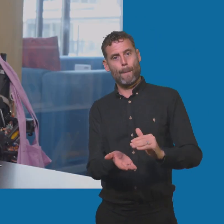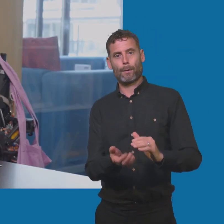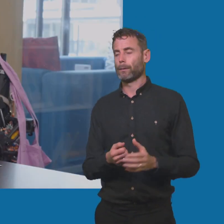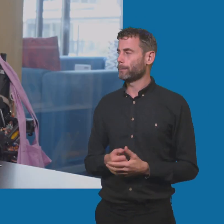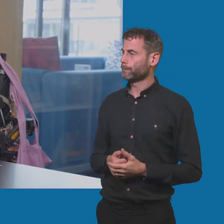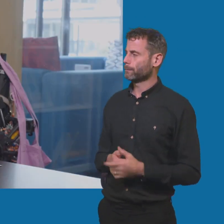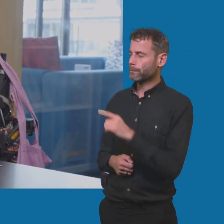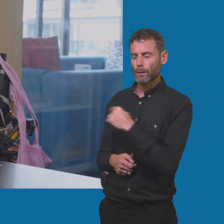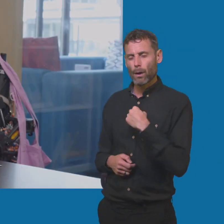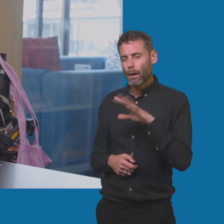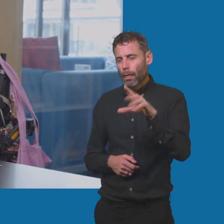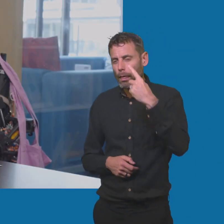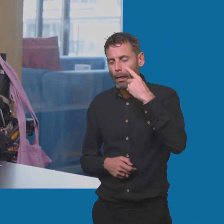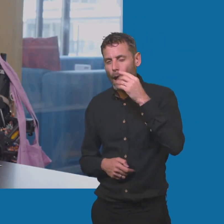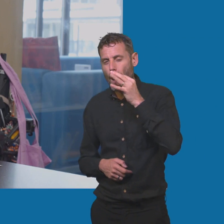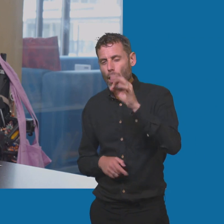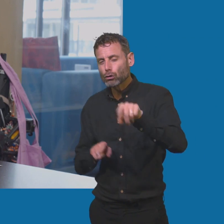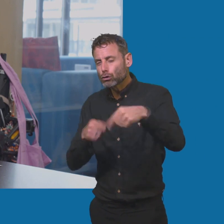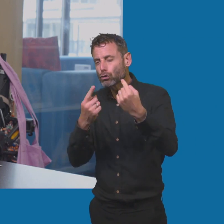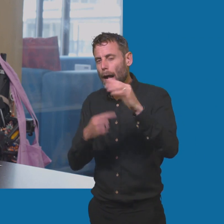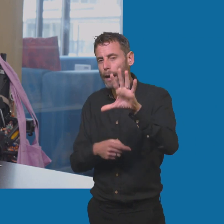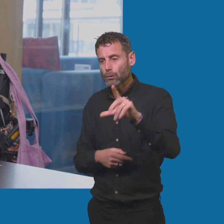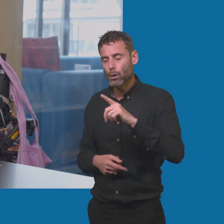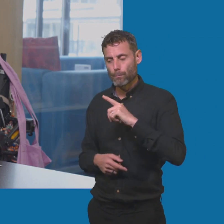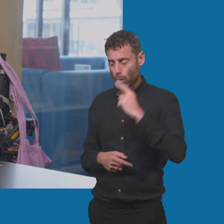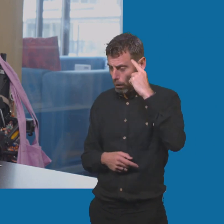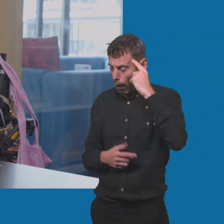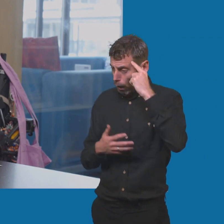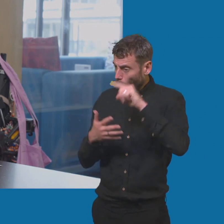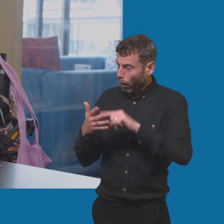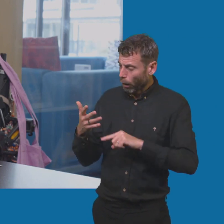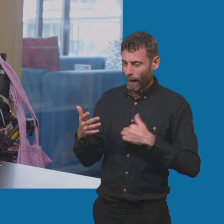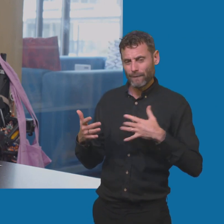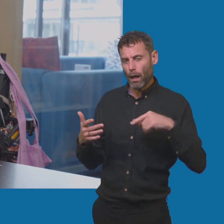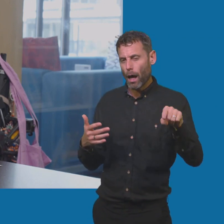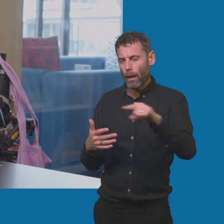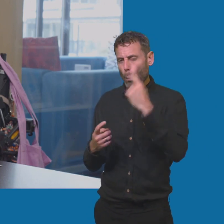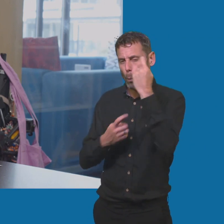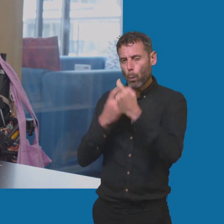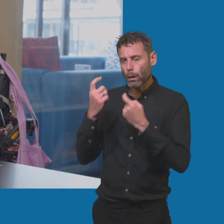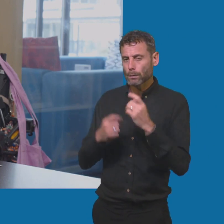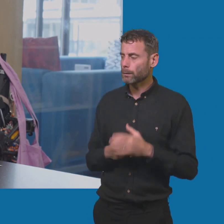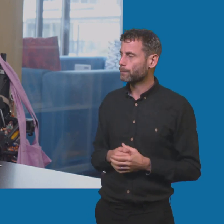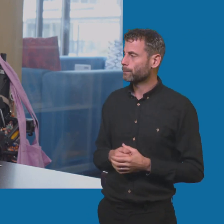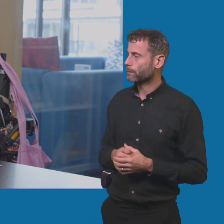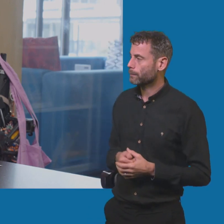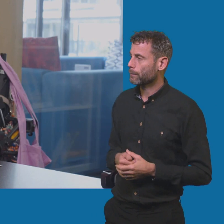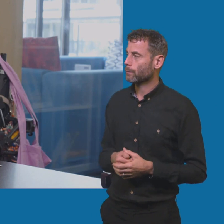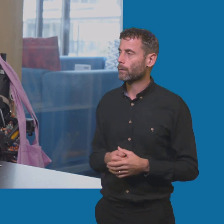advocate though? absolutely can. Because all these things go through my mind, I'm sure it will through other people's minds. That's all handy dandy if you've got a